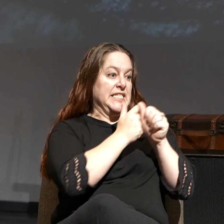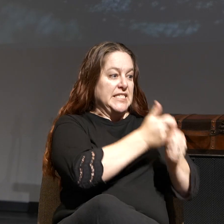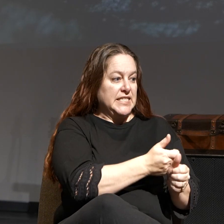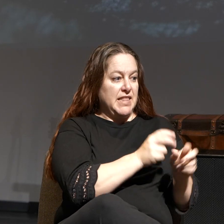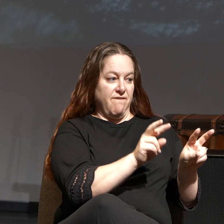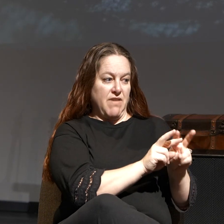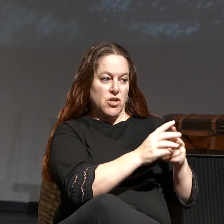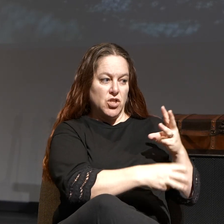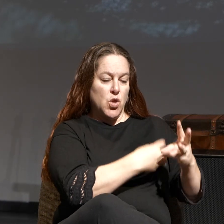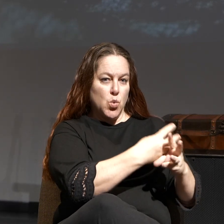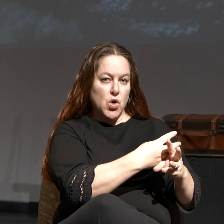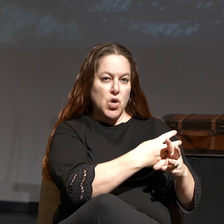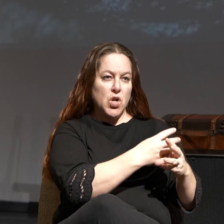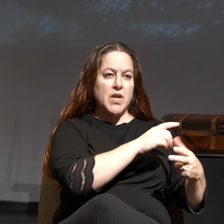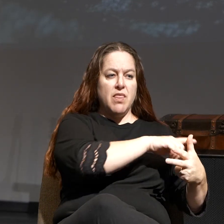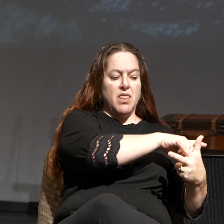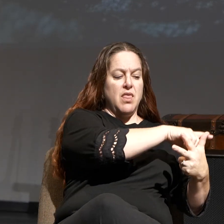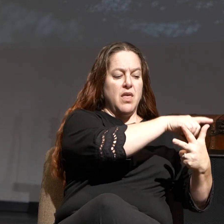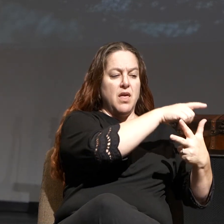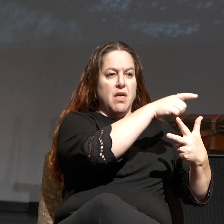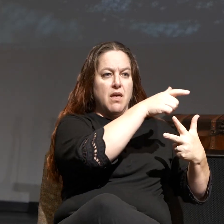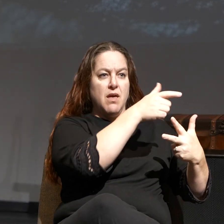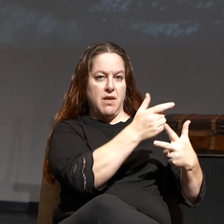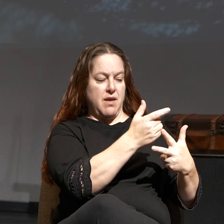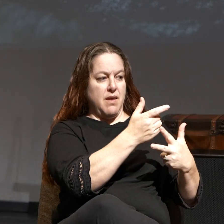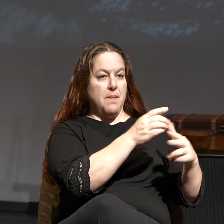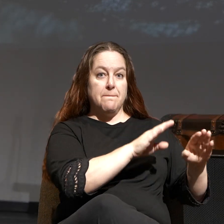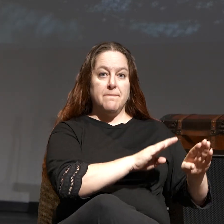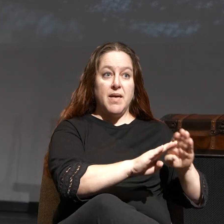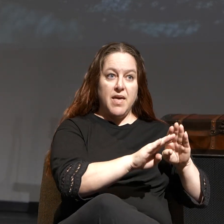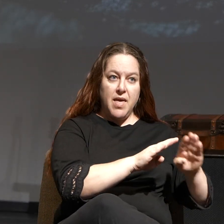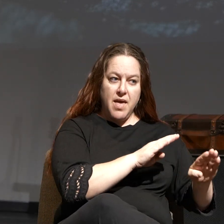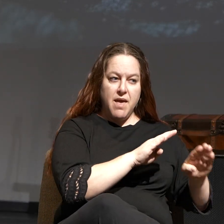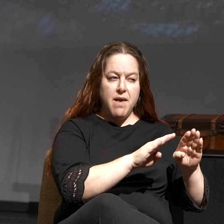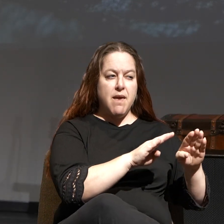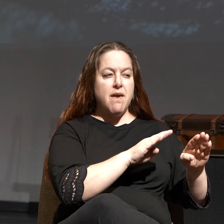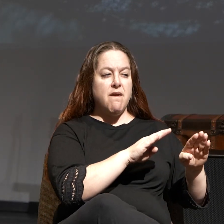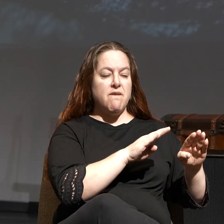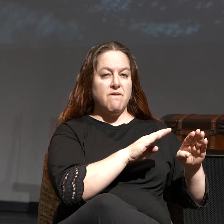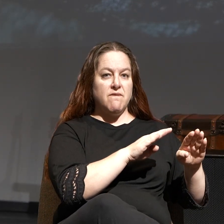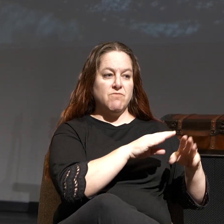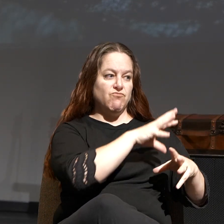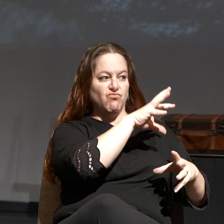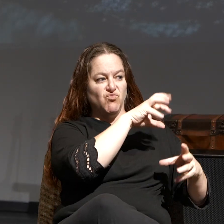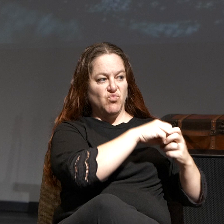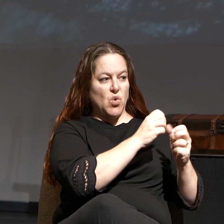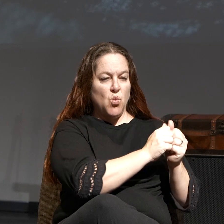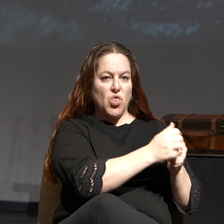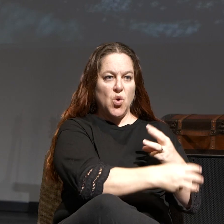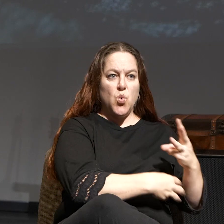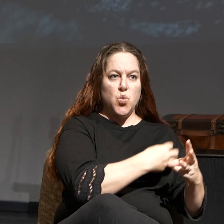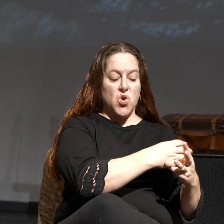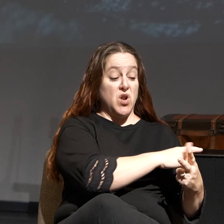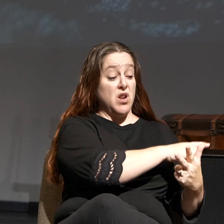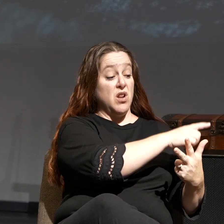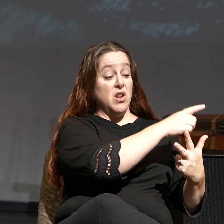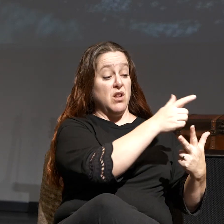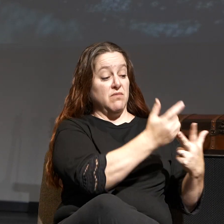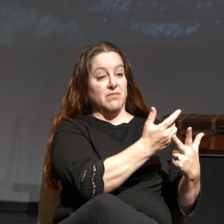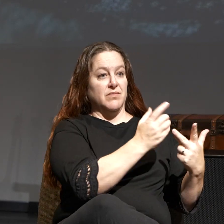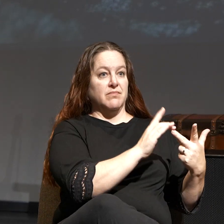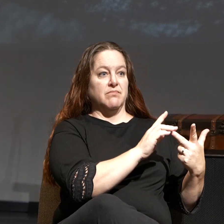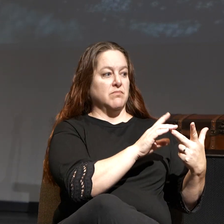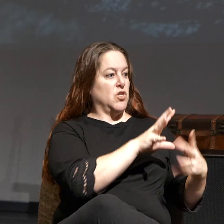and then over time you begin to behave in a manner consistent with the world. And then before long, you just…you belong.